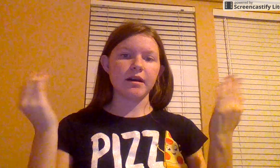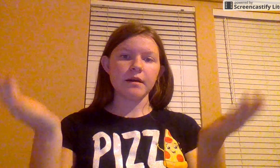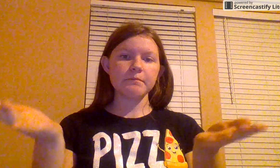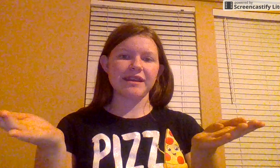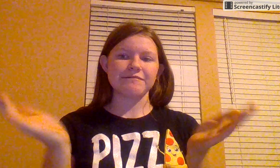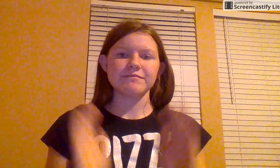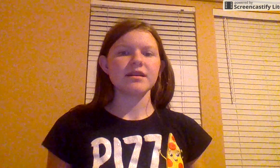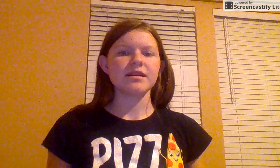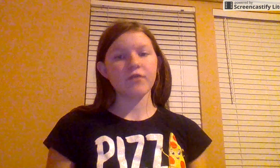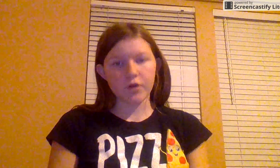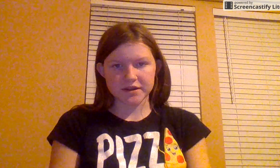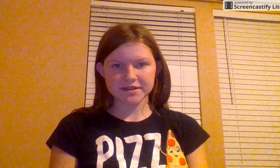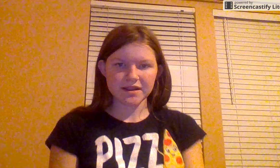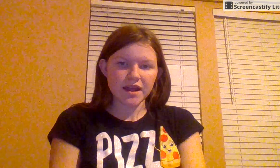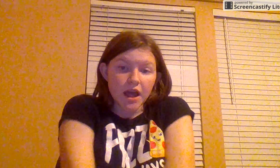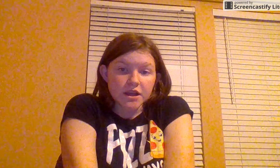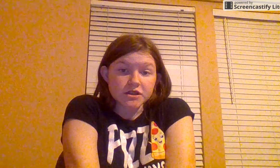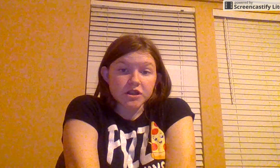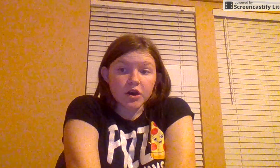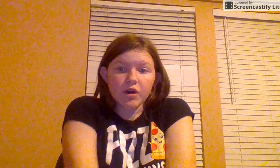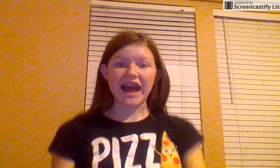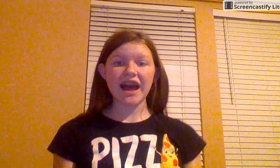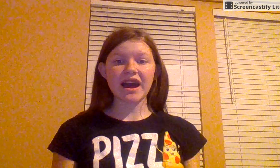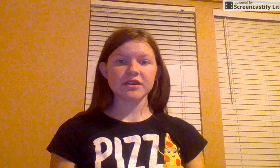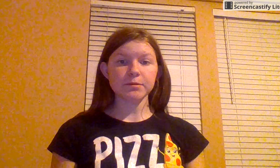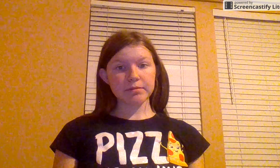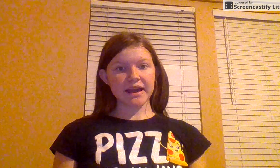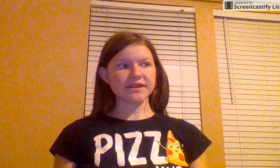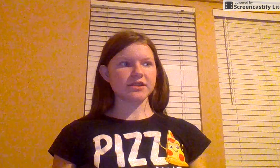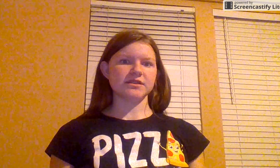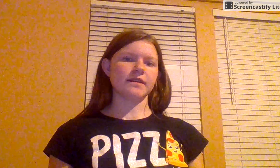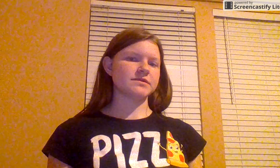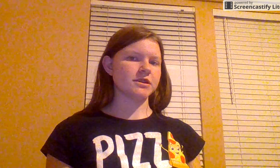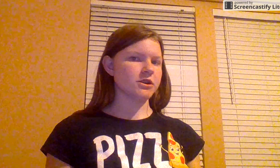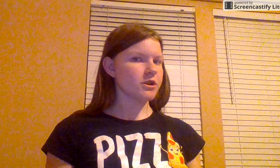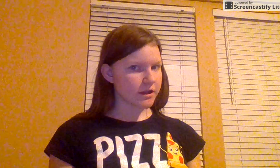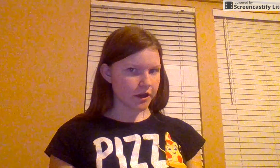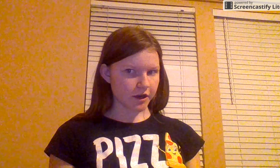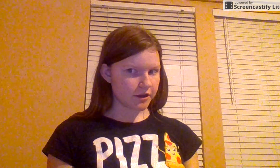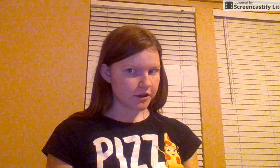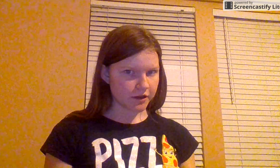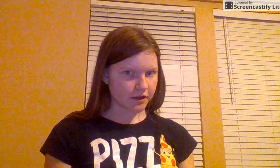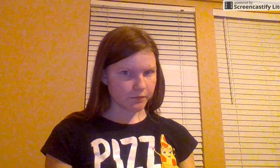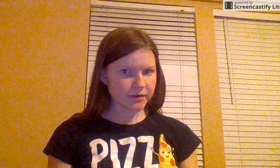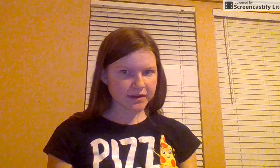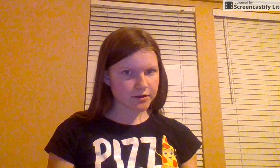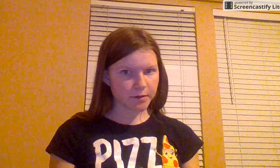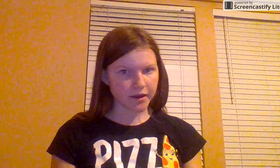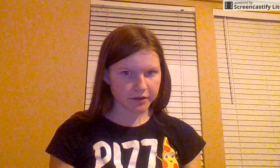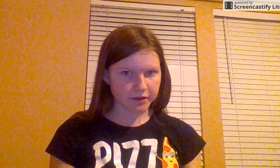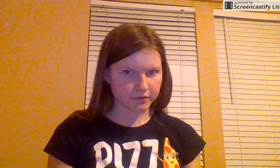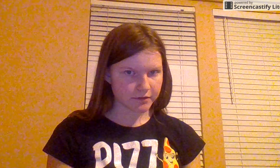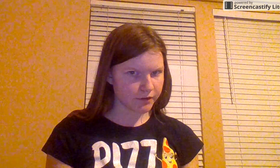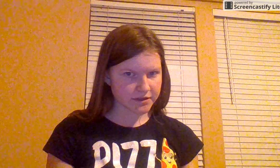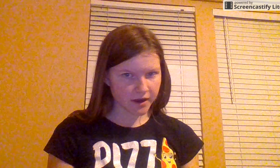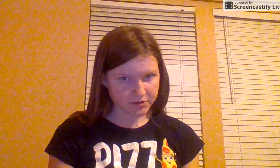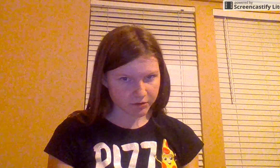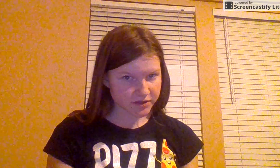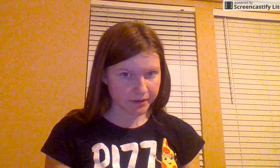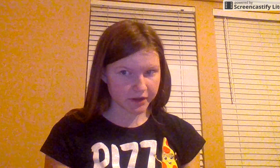me, of course. So, uh, you're probably asking yourselves, Girl at the Getter, we don't need to know about you. You already told us about you